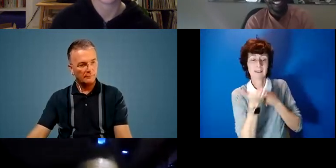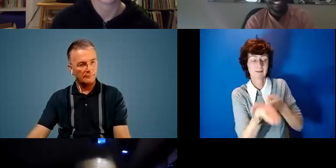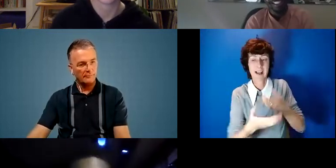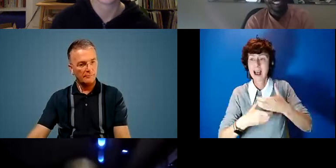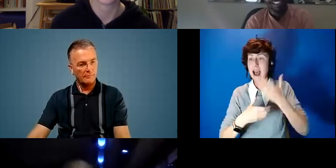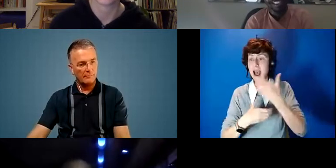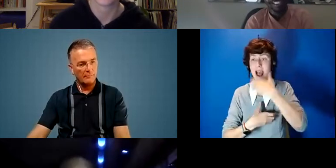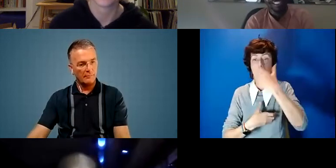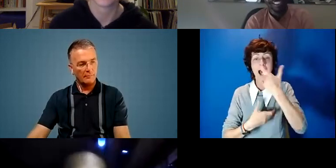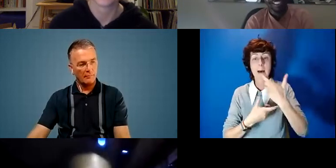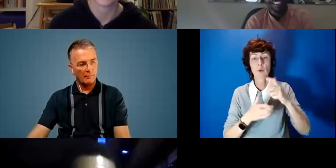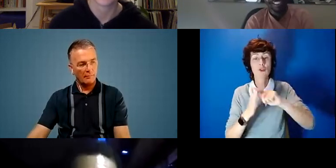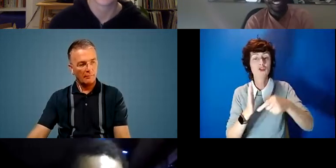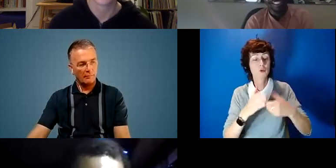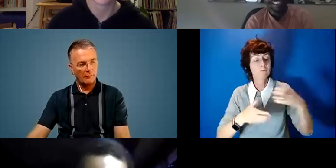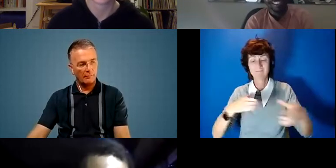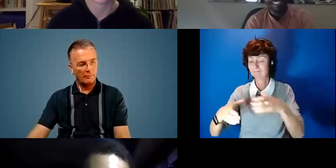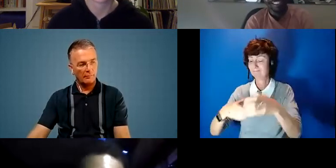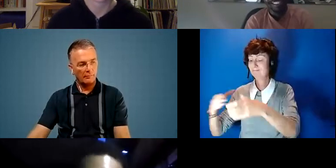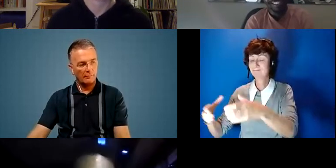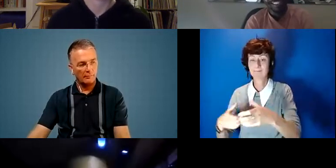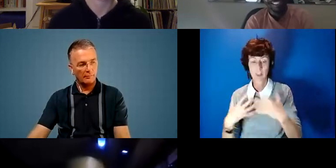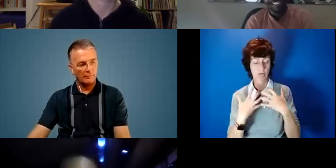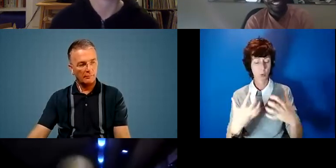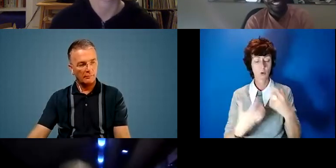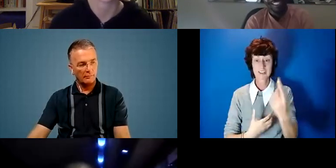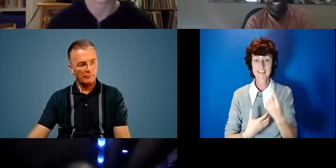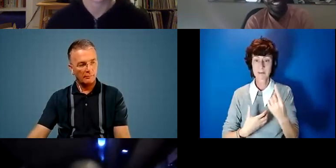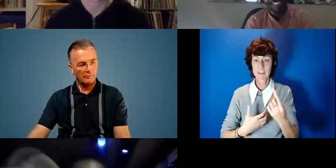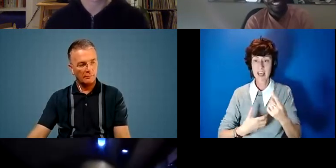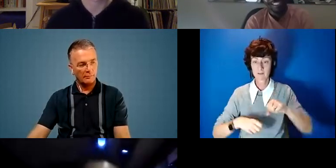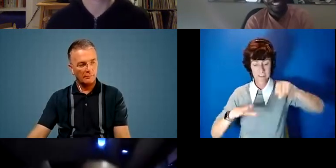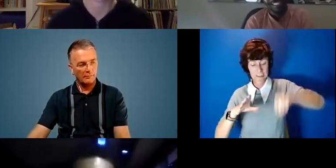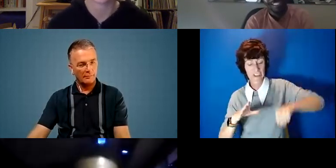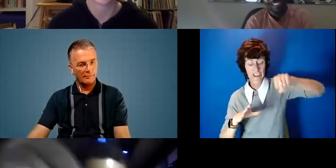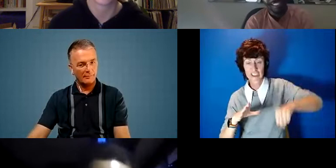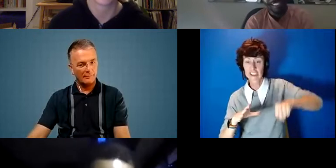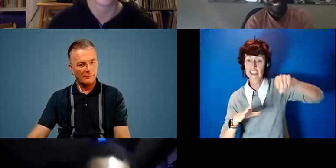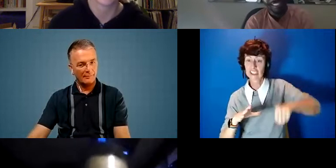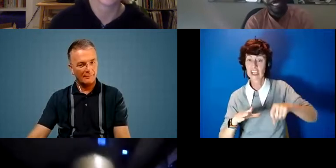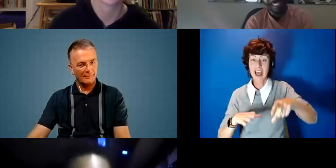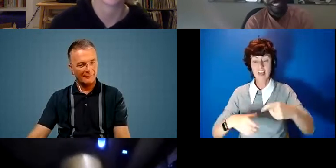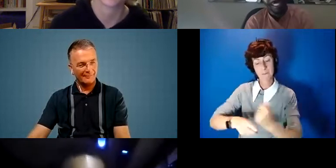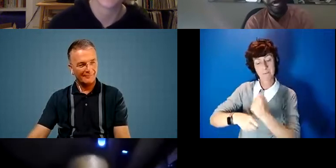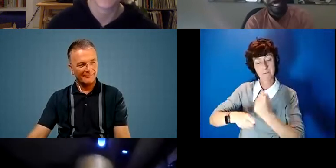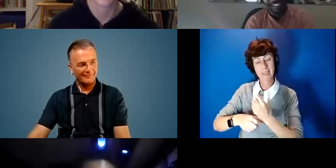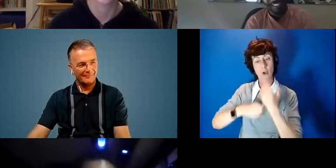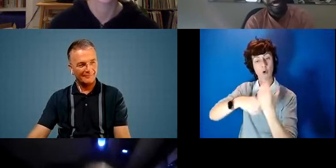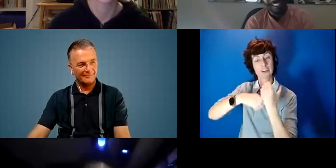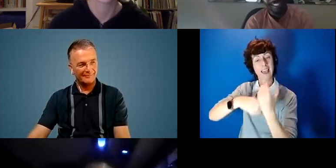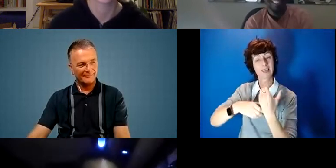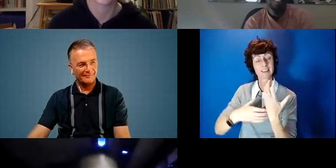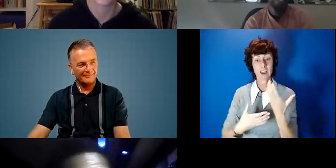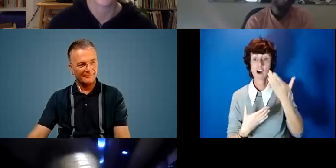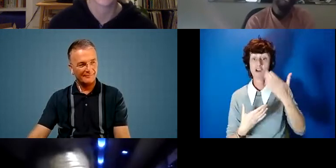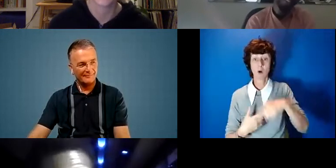elements always there. The audience were pressing the apples, and then the waiter cocktail waiter was making, making cocktails from the apple, from